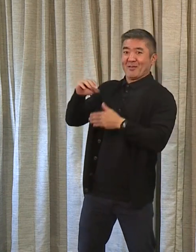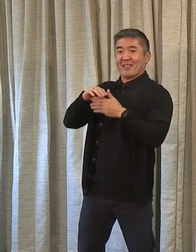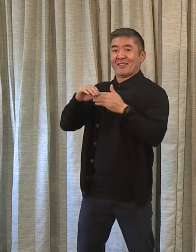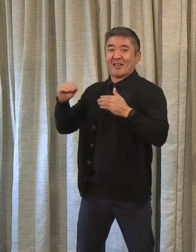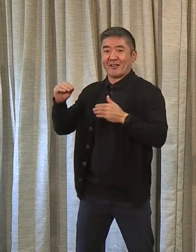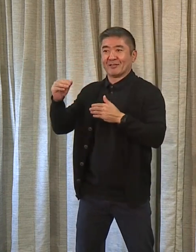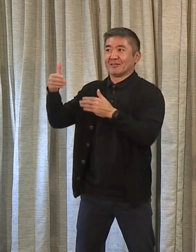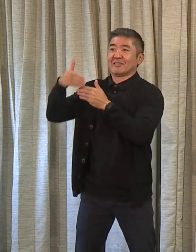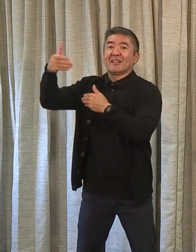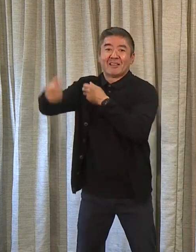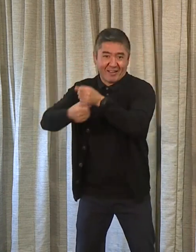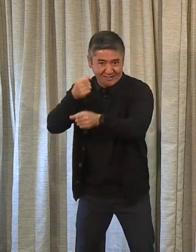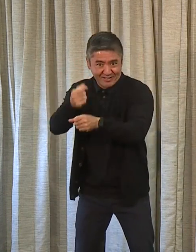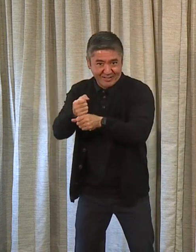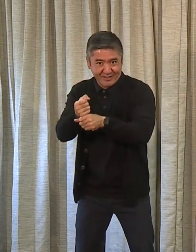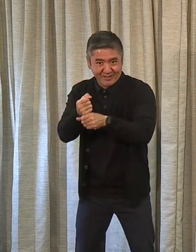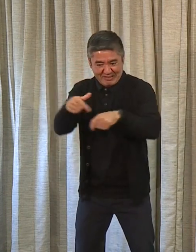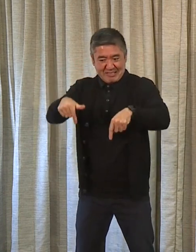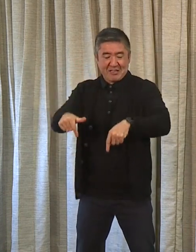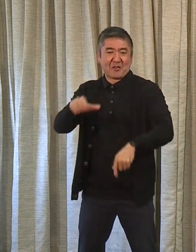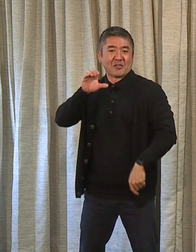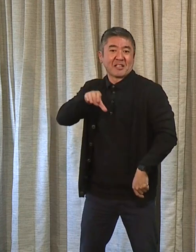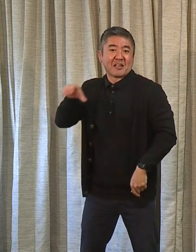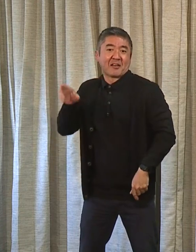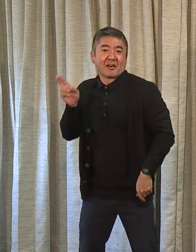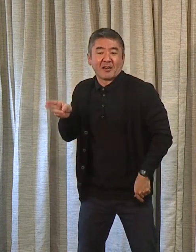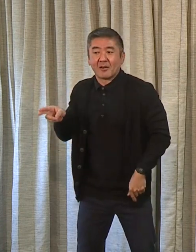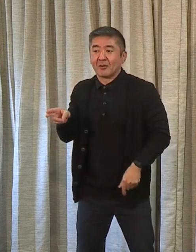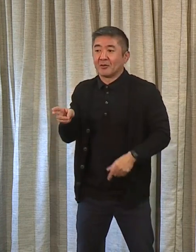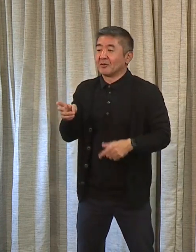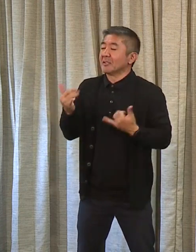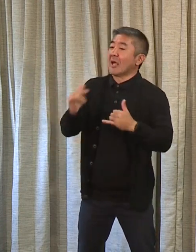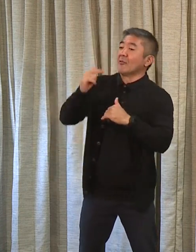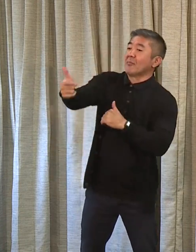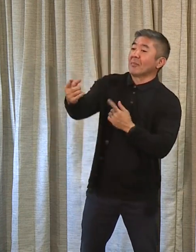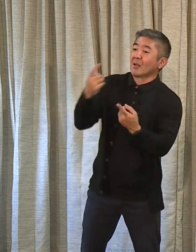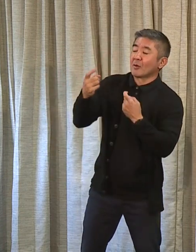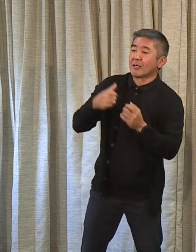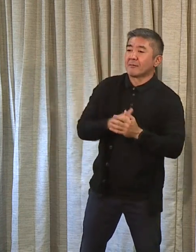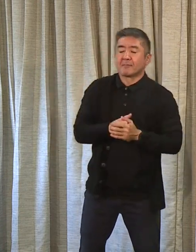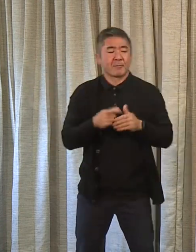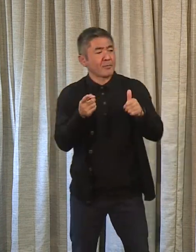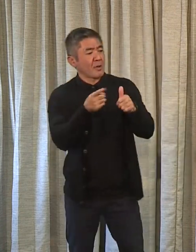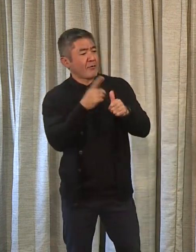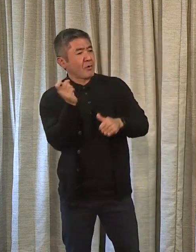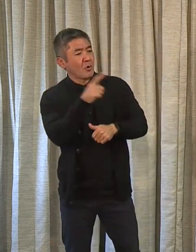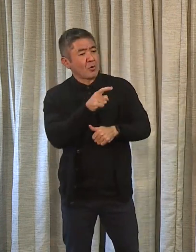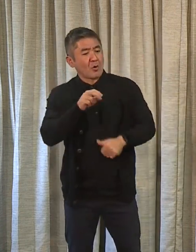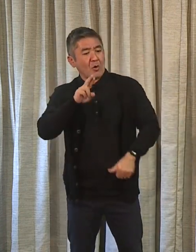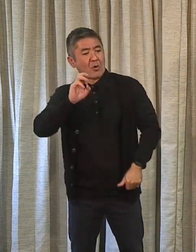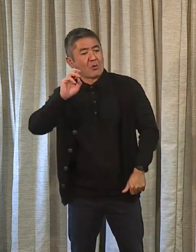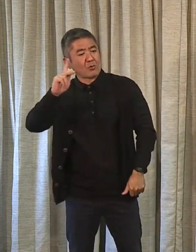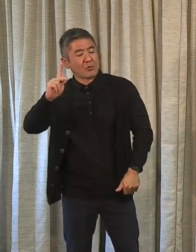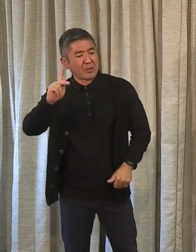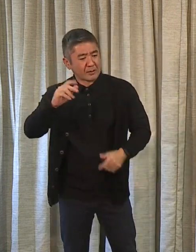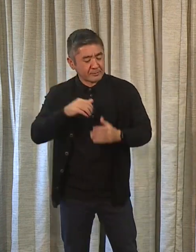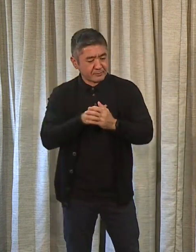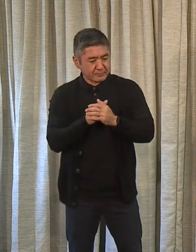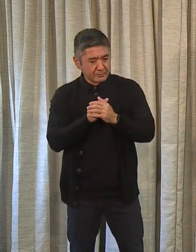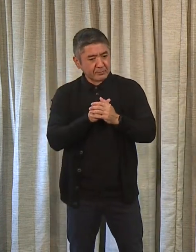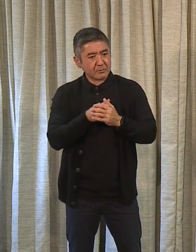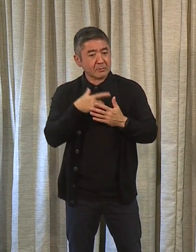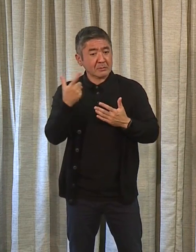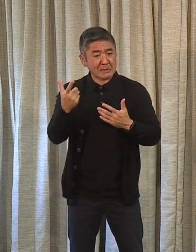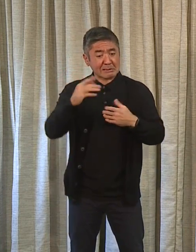improving the city and county of Honolulu. So, questions? Mayor, this first question is from Rick Daysog. Despite the